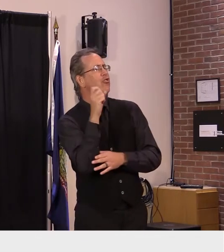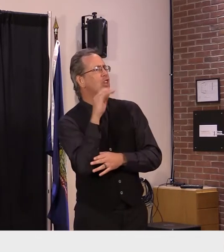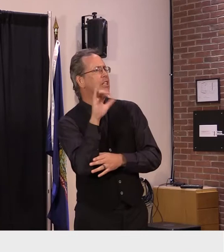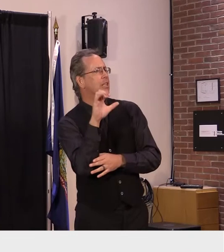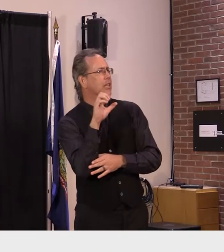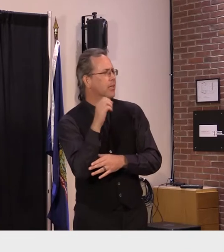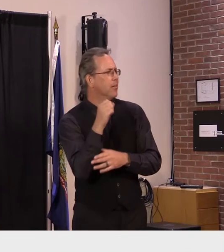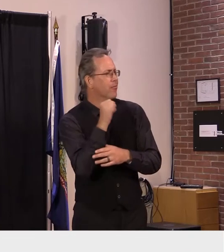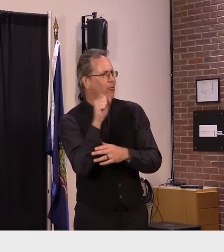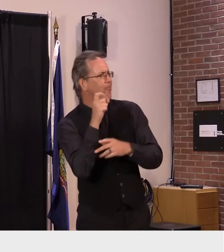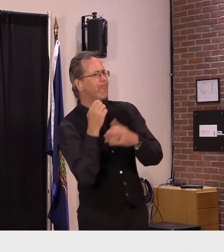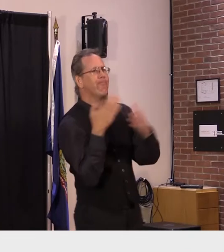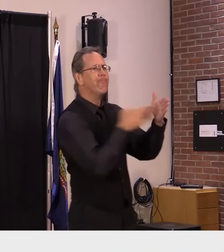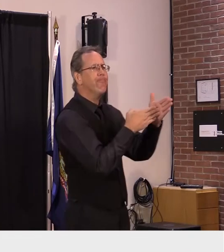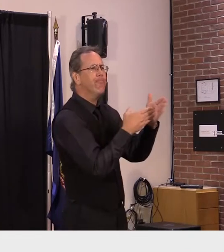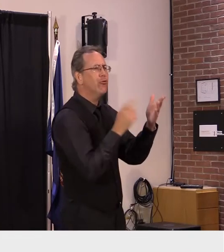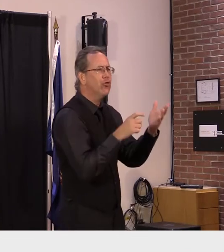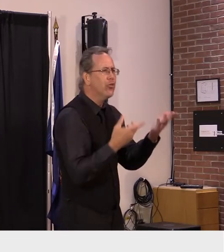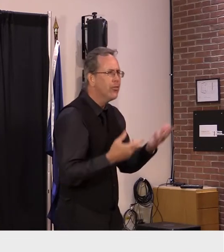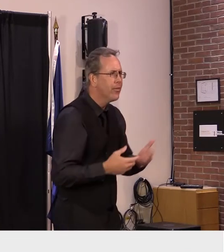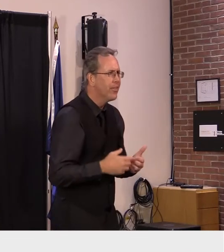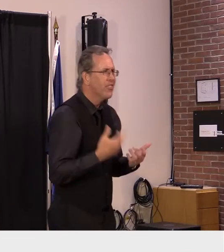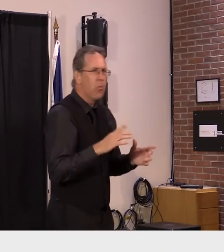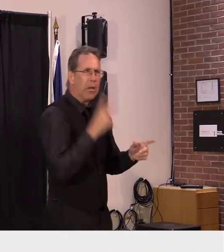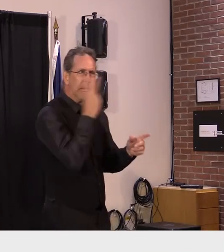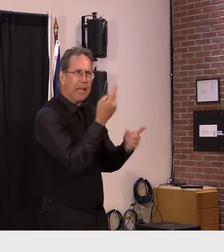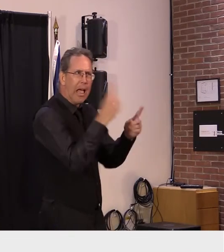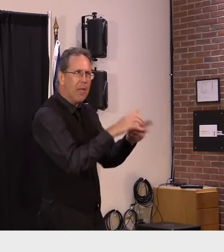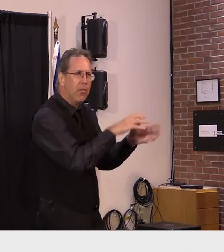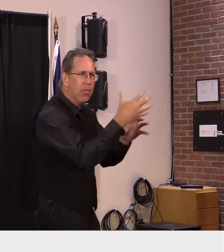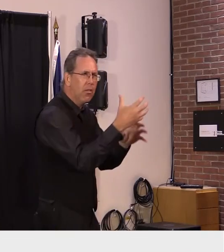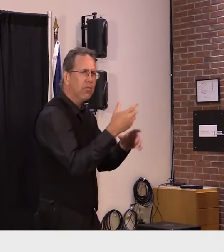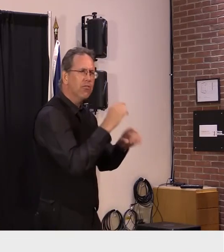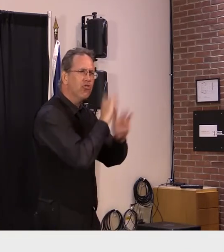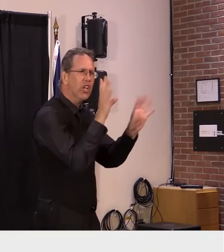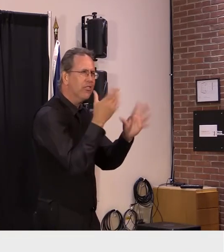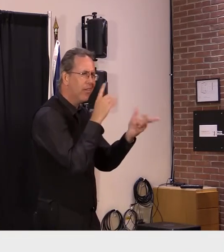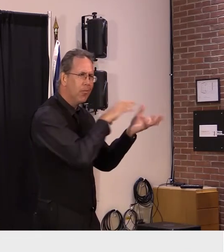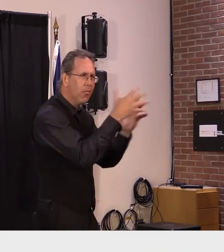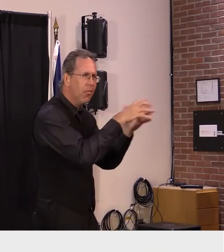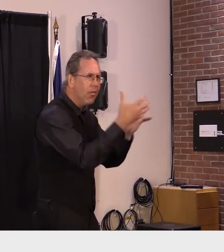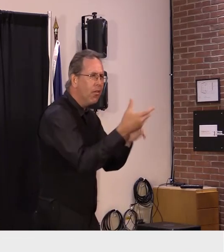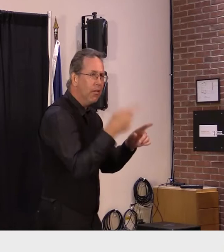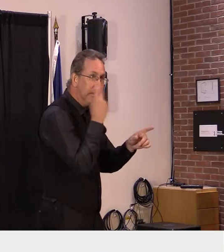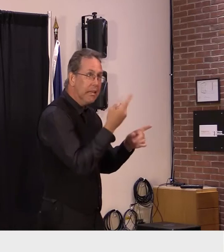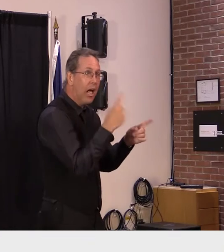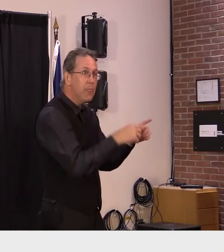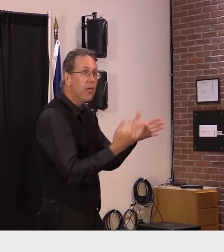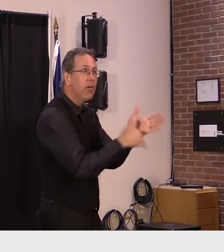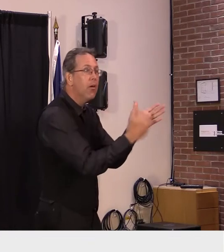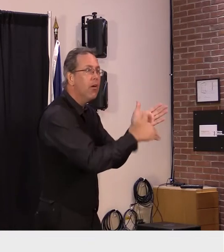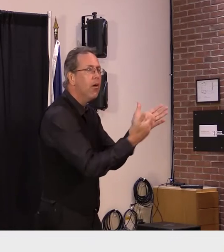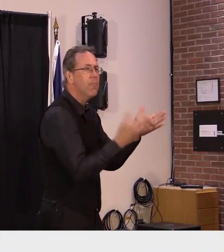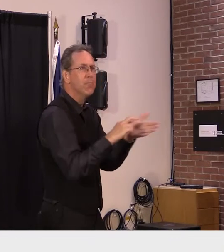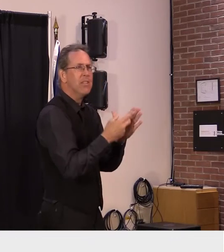uh so that we don't repeat the mistakes of the past and that we can uh we can move on from this